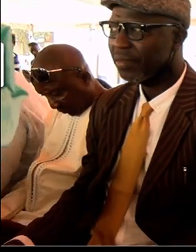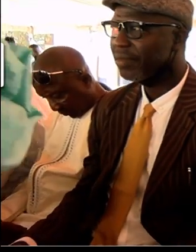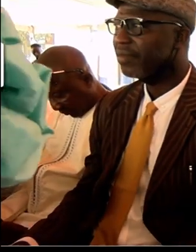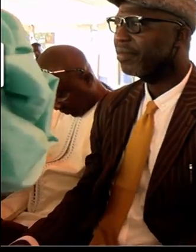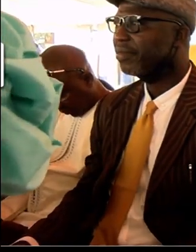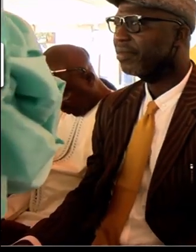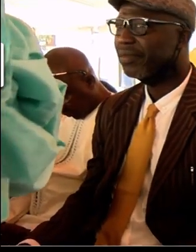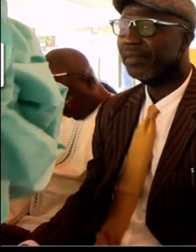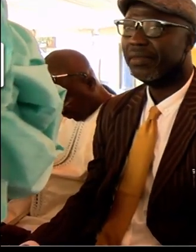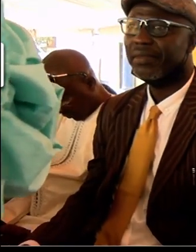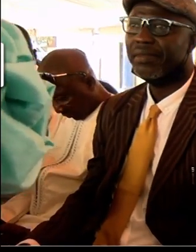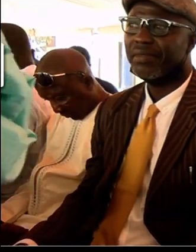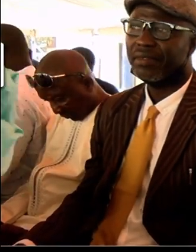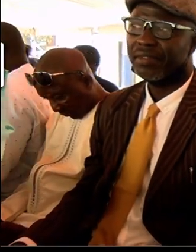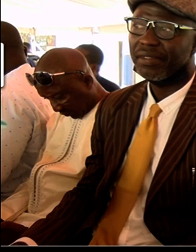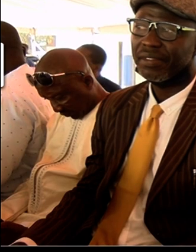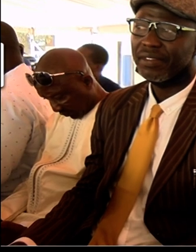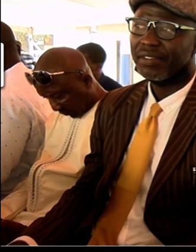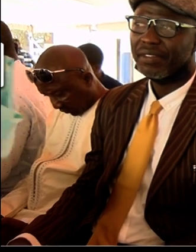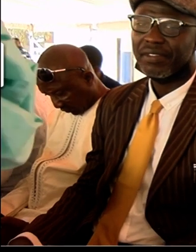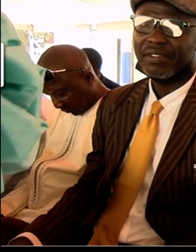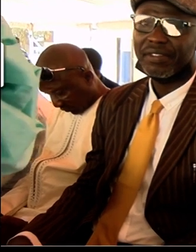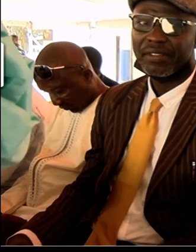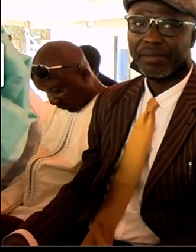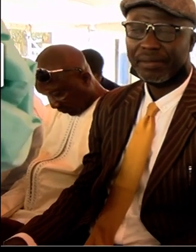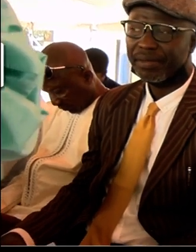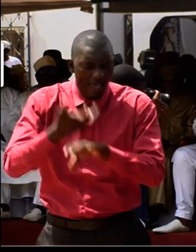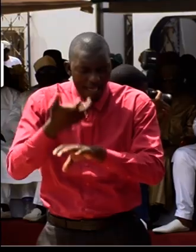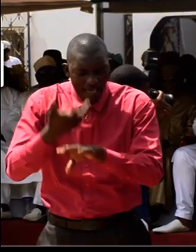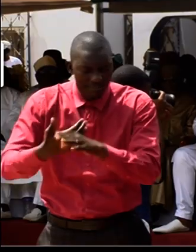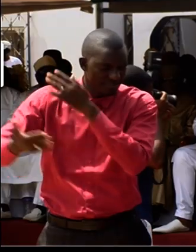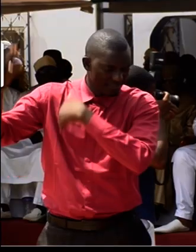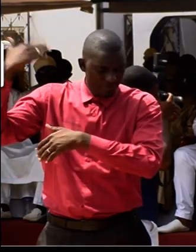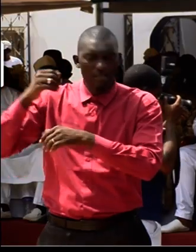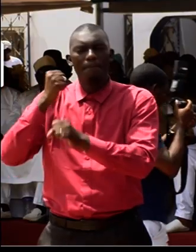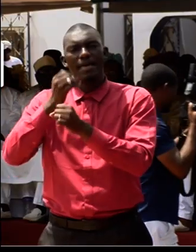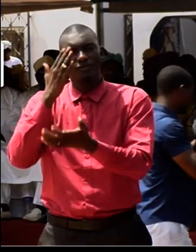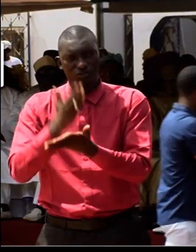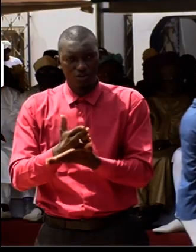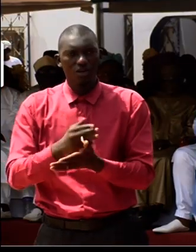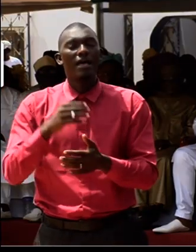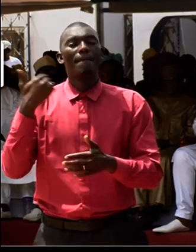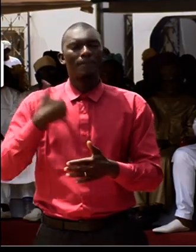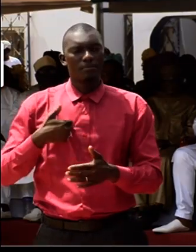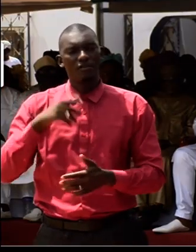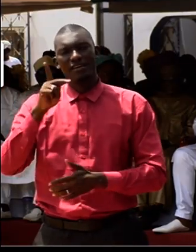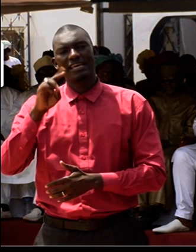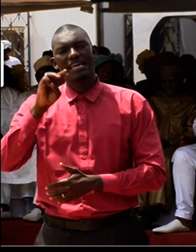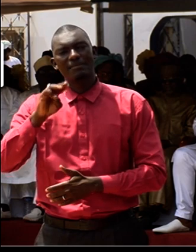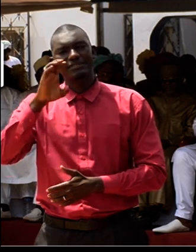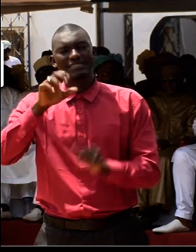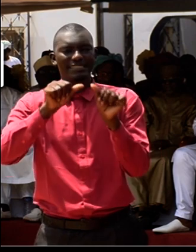he has worked so very hard in the past to make sure that the people of KMC